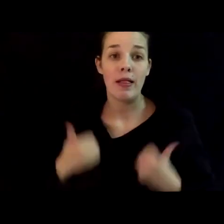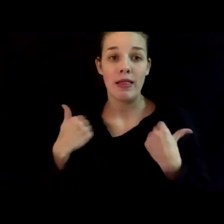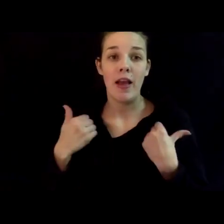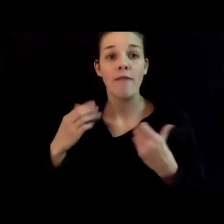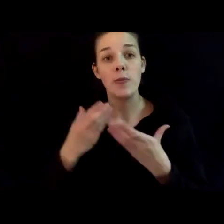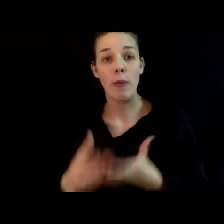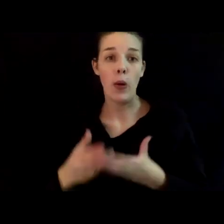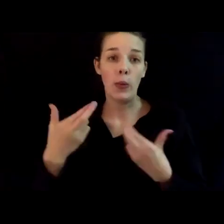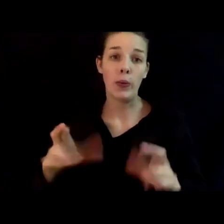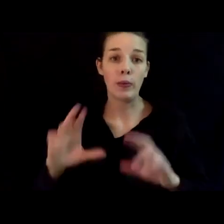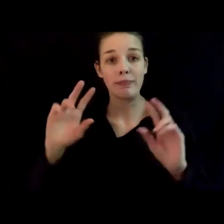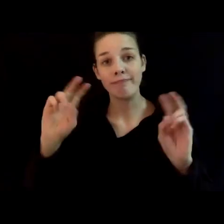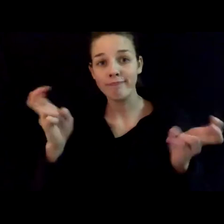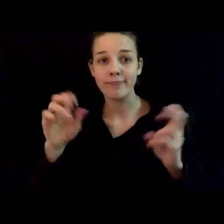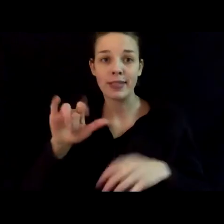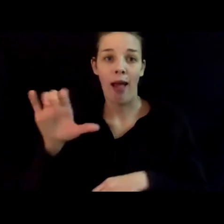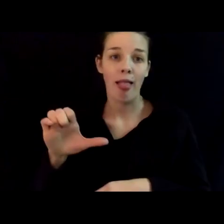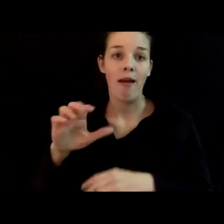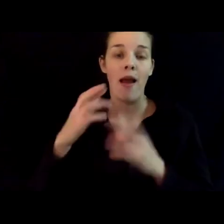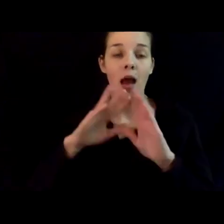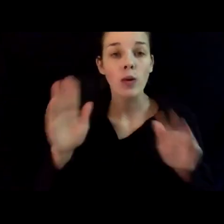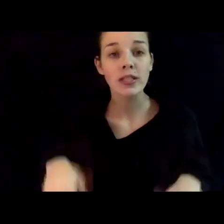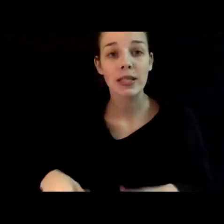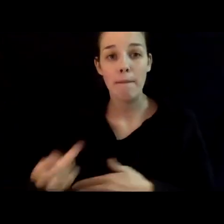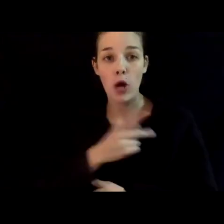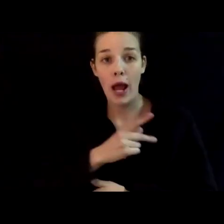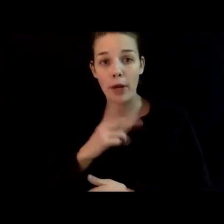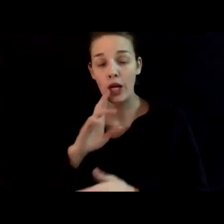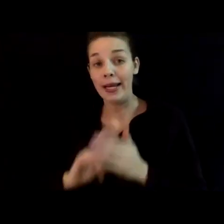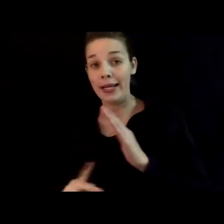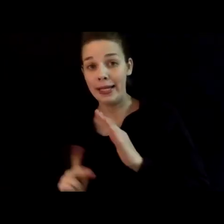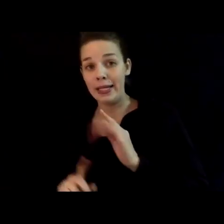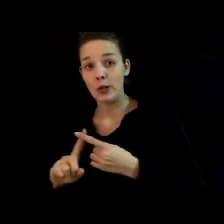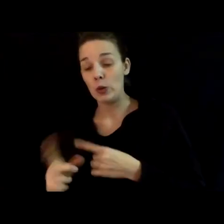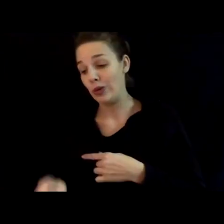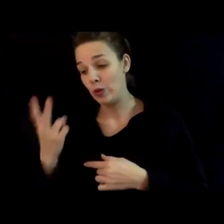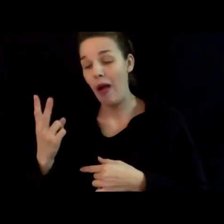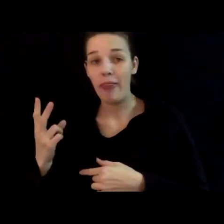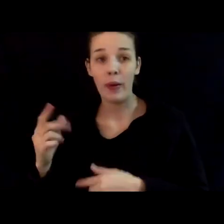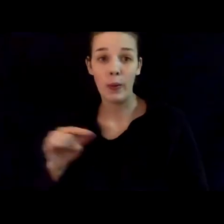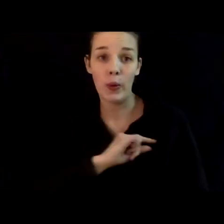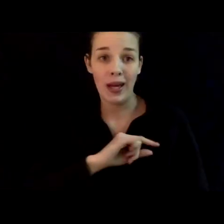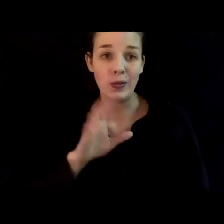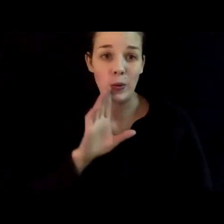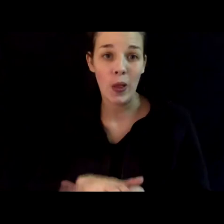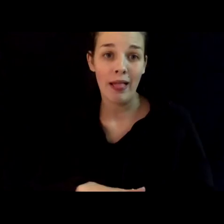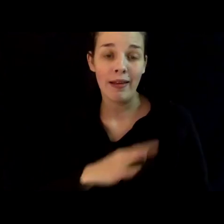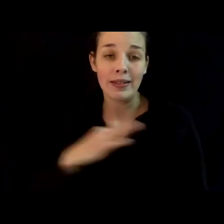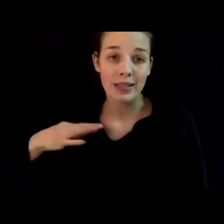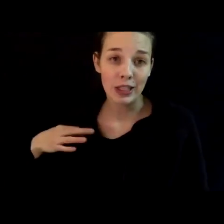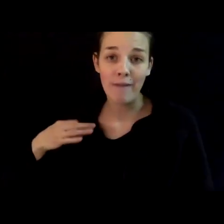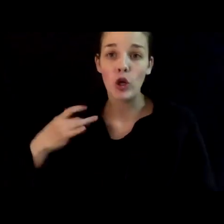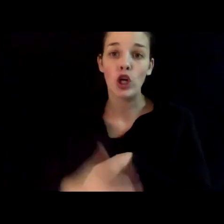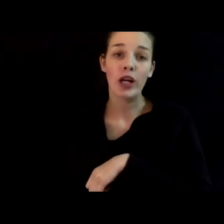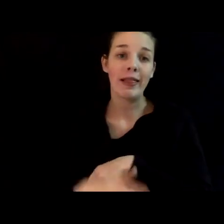housing. Primary, a kindergarten to 12th grade school staff, early childhood